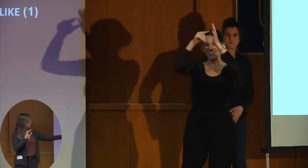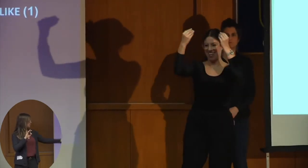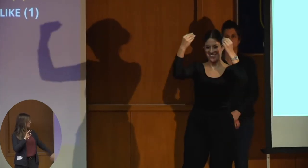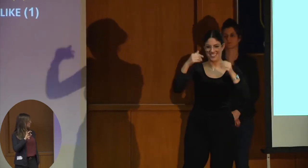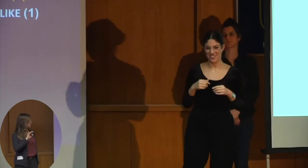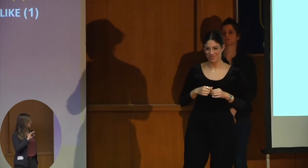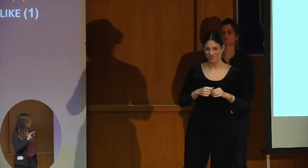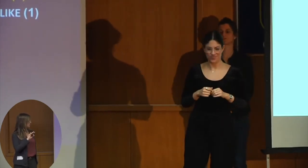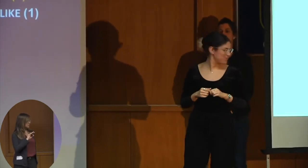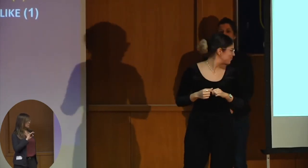This one? Okay.